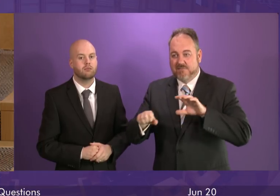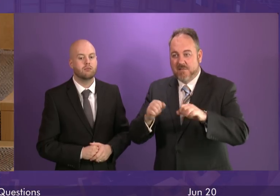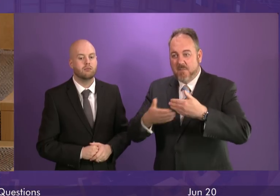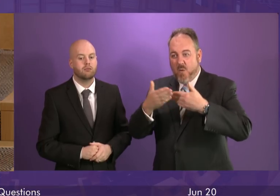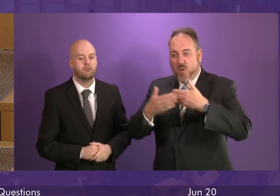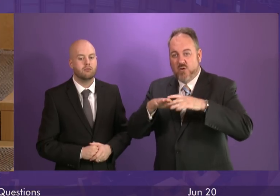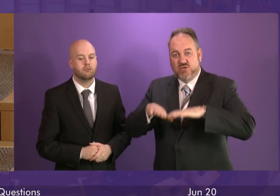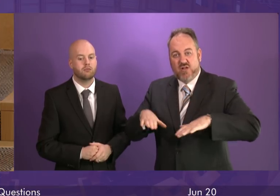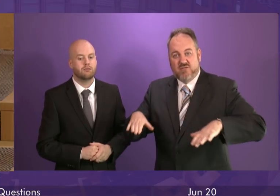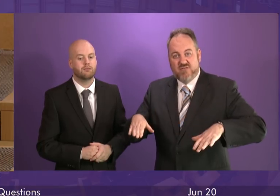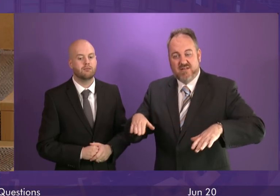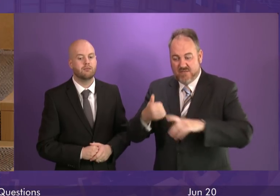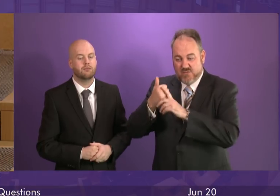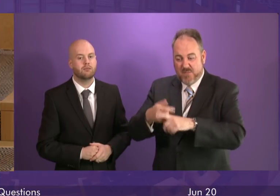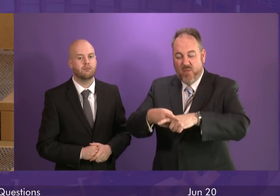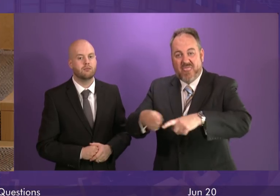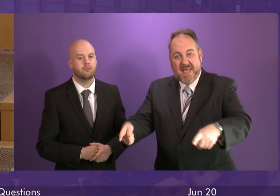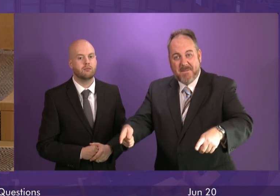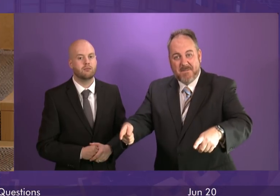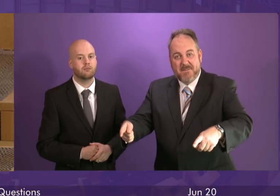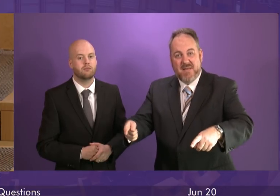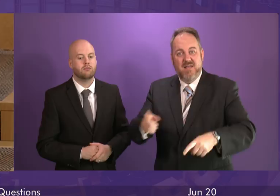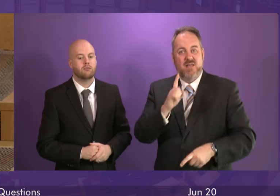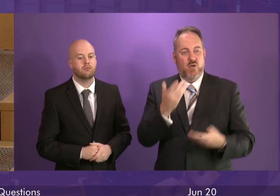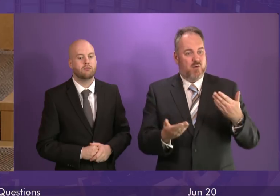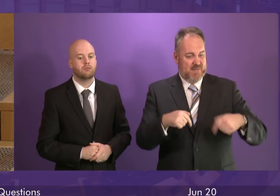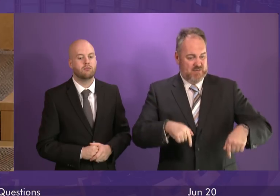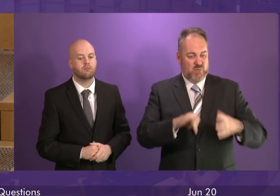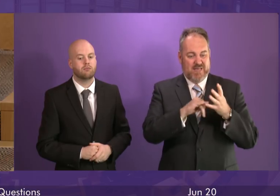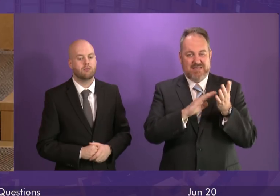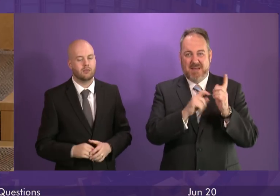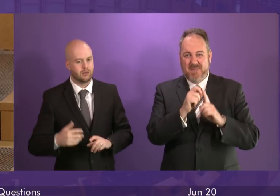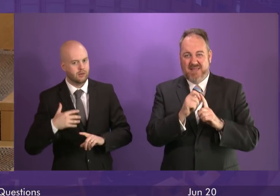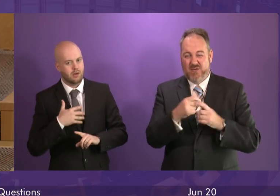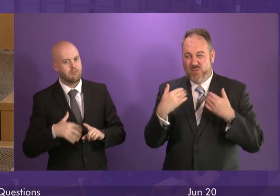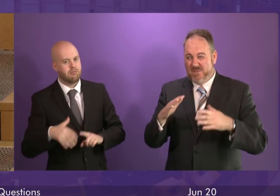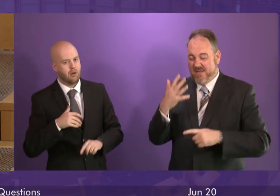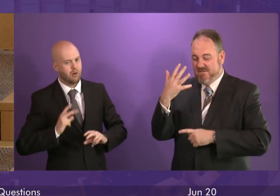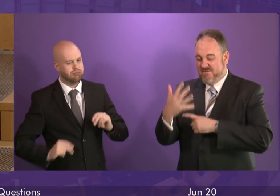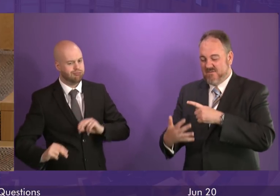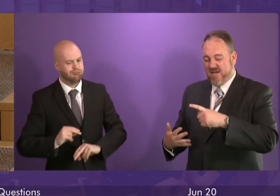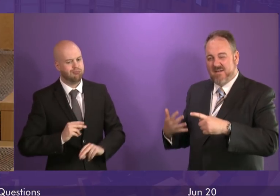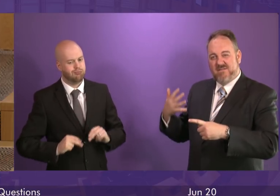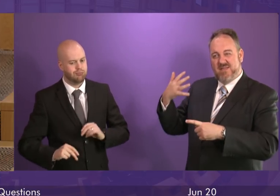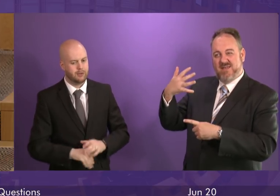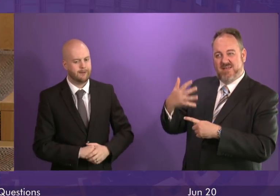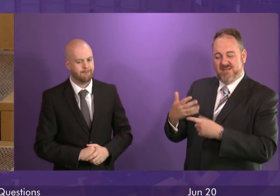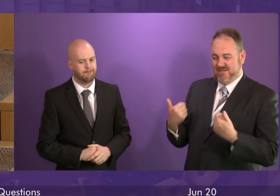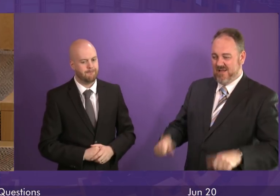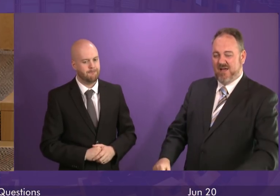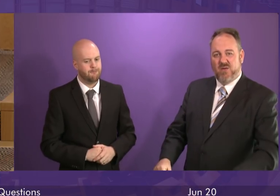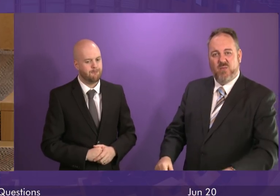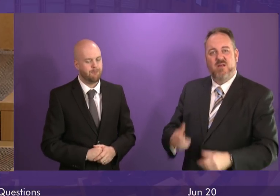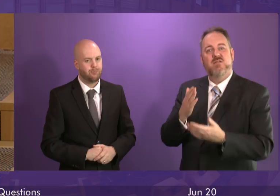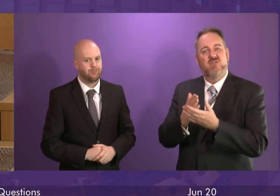in poverty than the SNP. It has been five years. Does the First Minister not think she